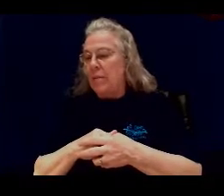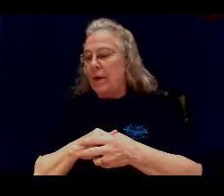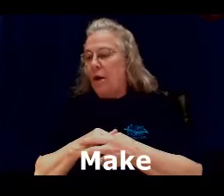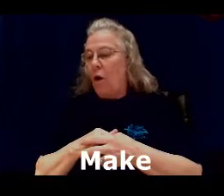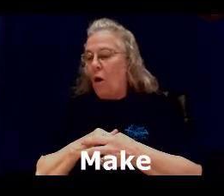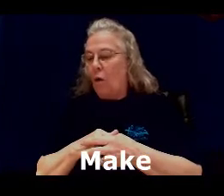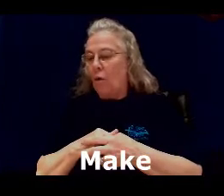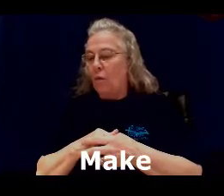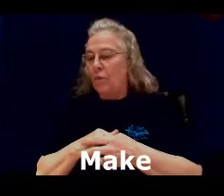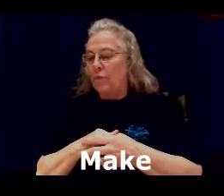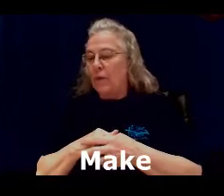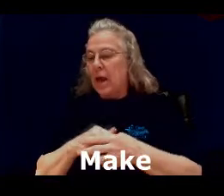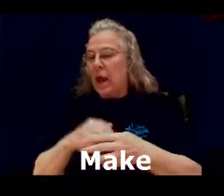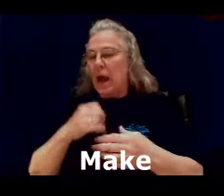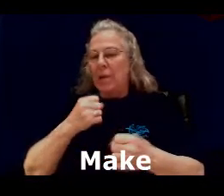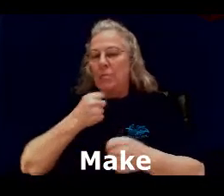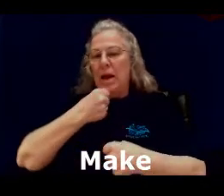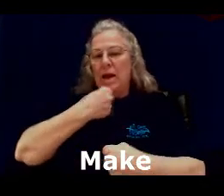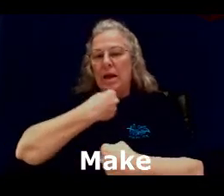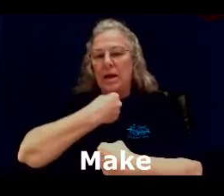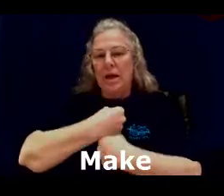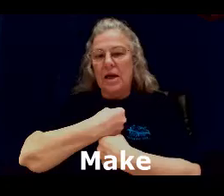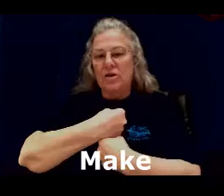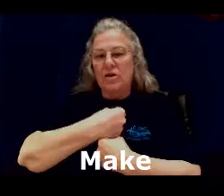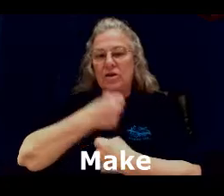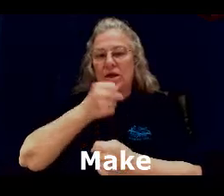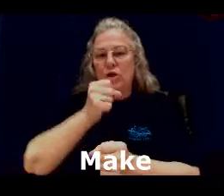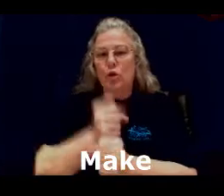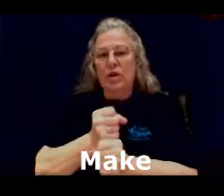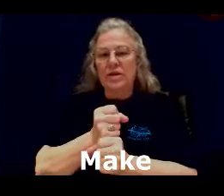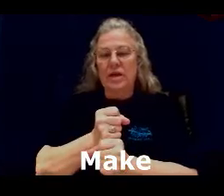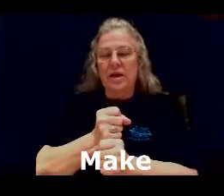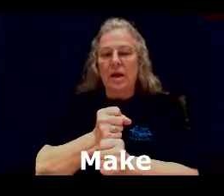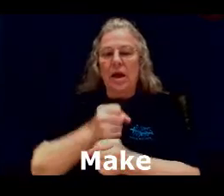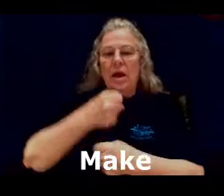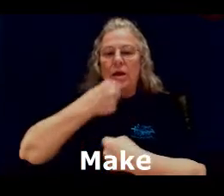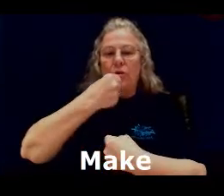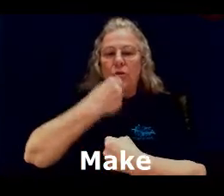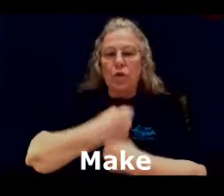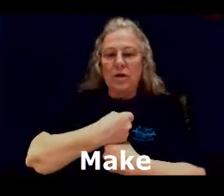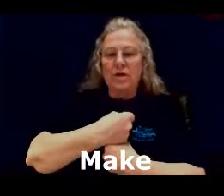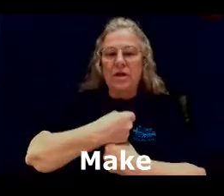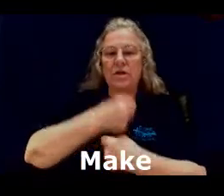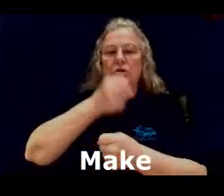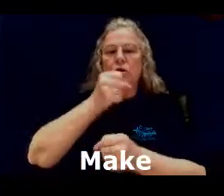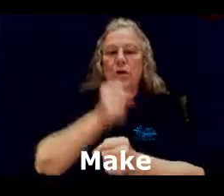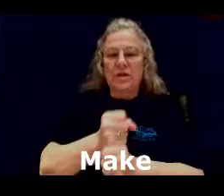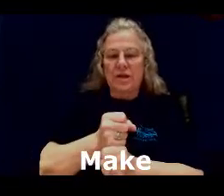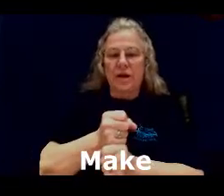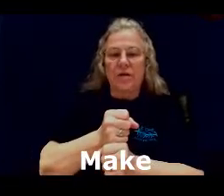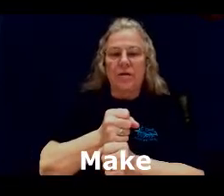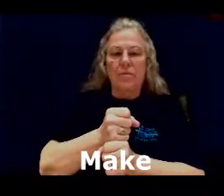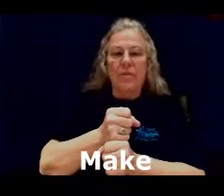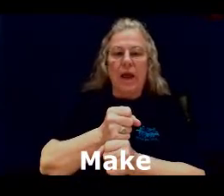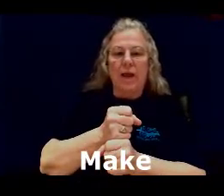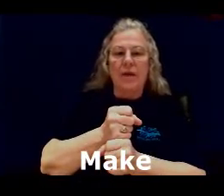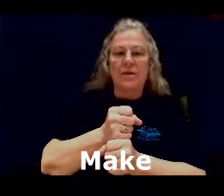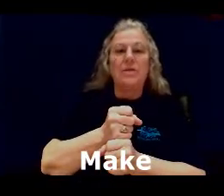me whole. And making, it is just a twisting. You twist here, twist here. And that's